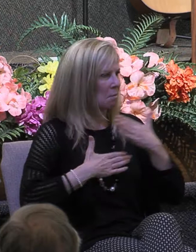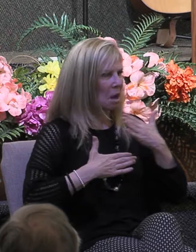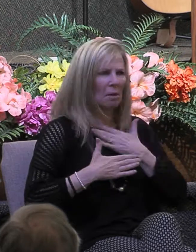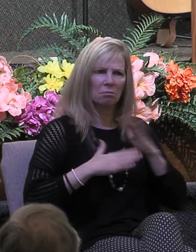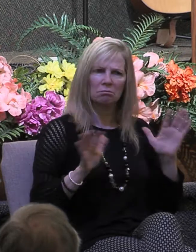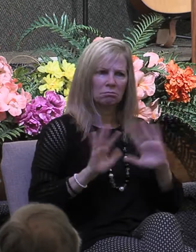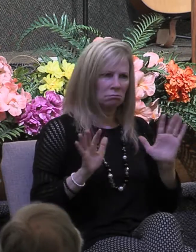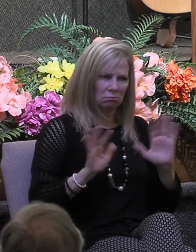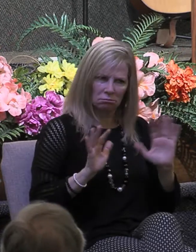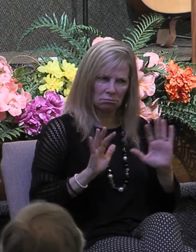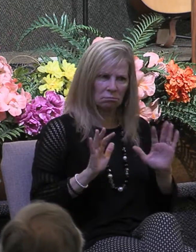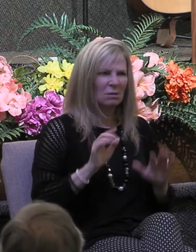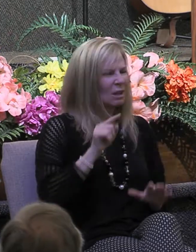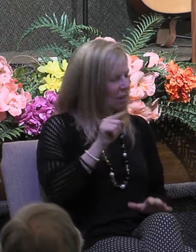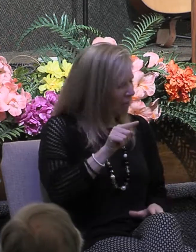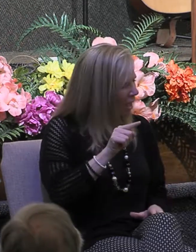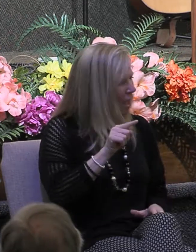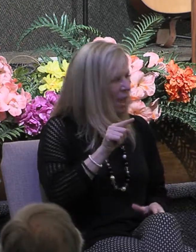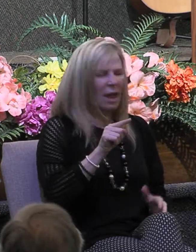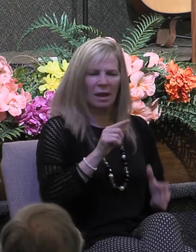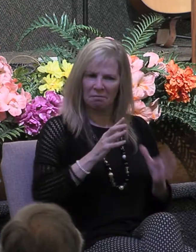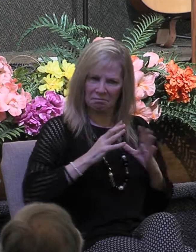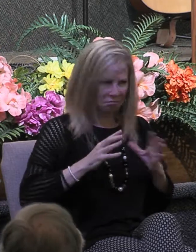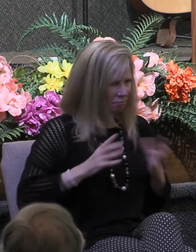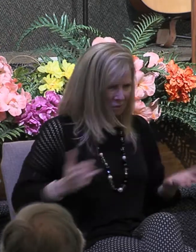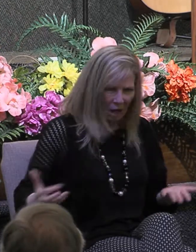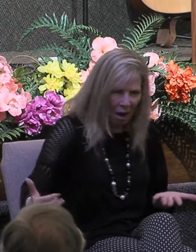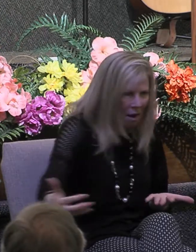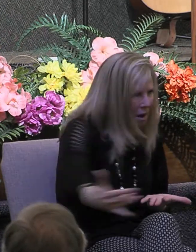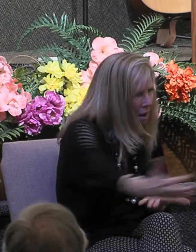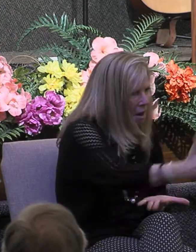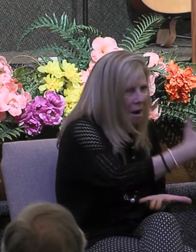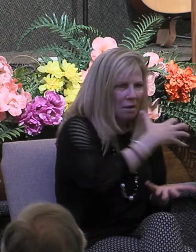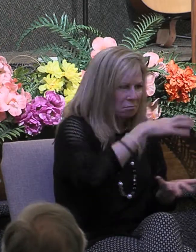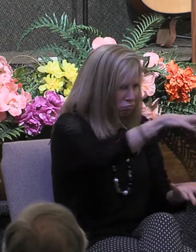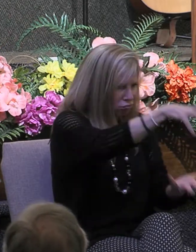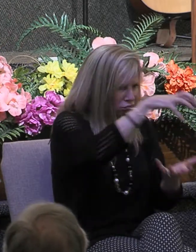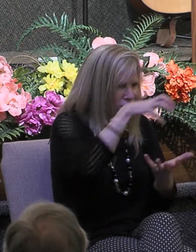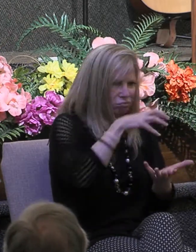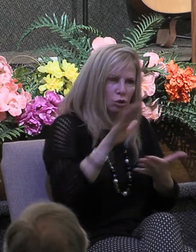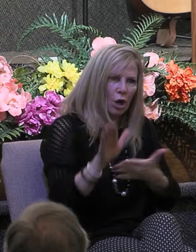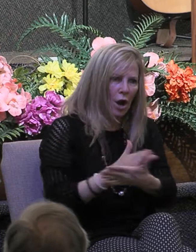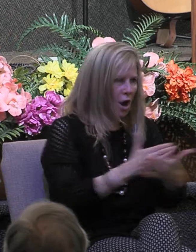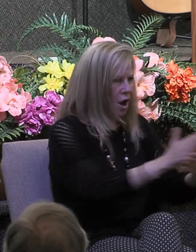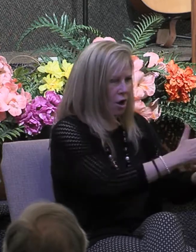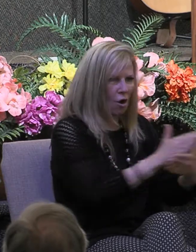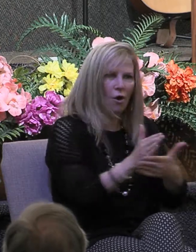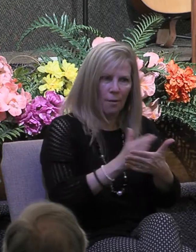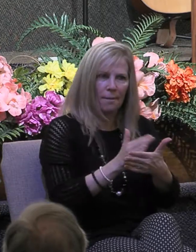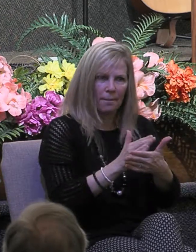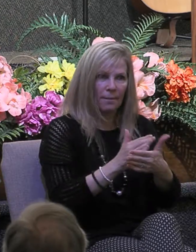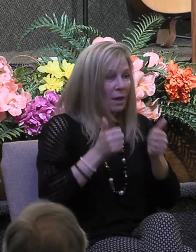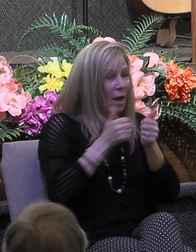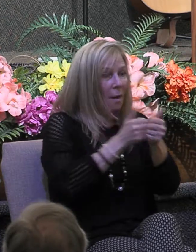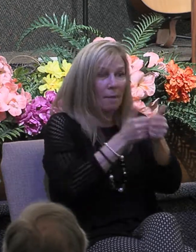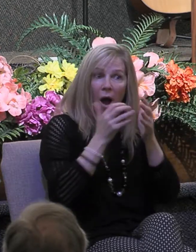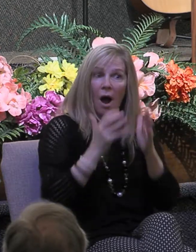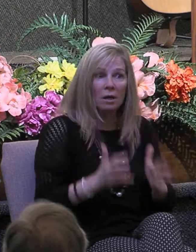but all things were common property to them and with great power the apostles were giving testimony to the resurrection